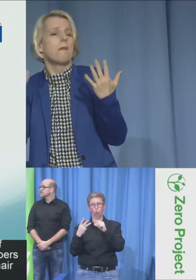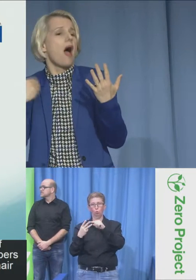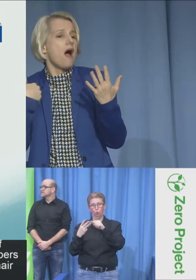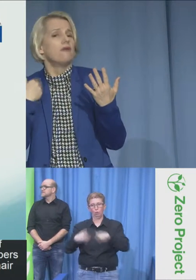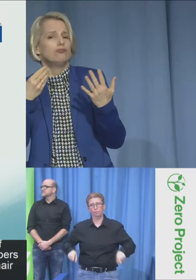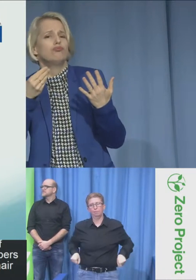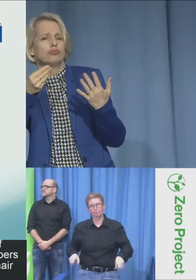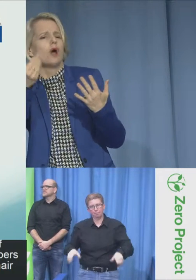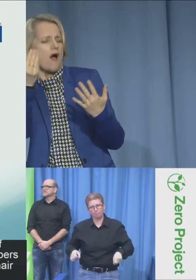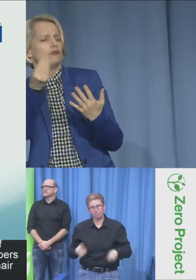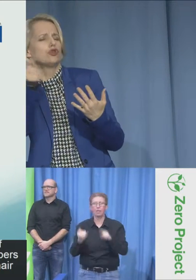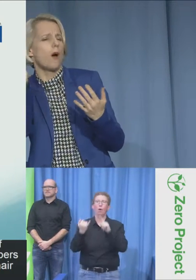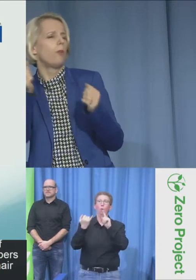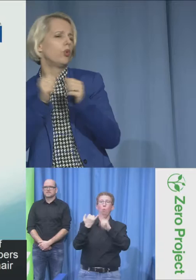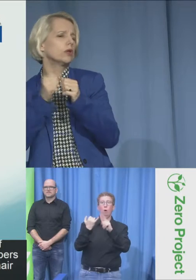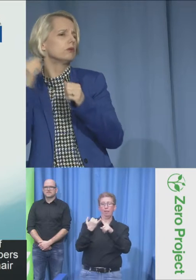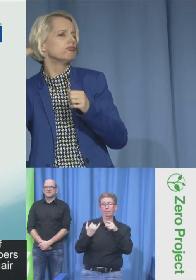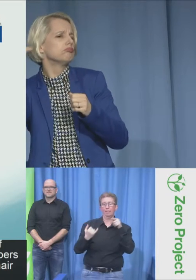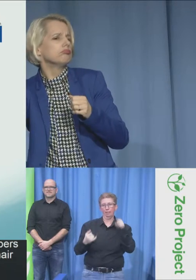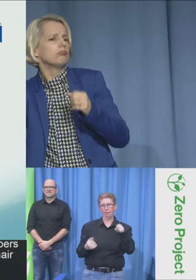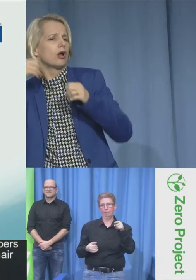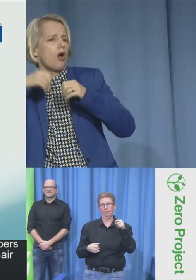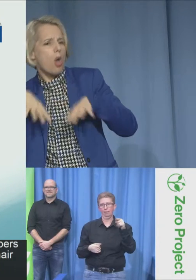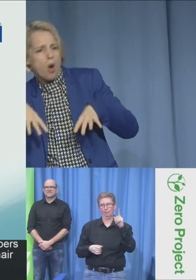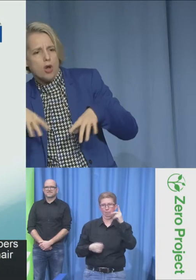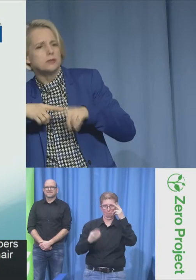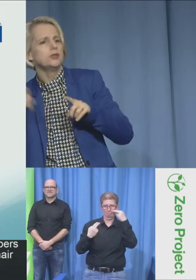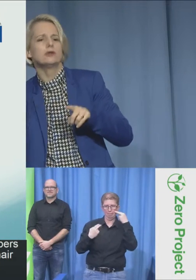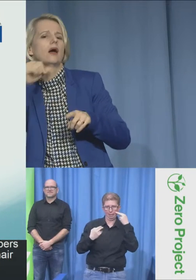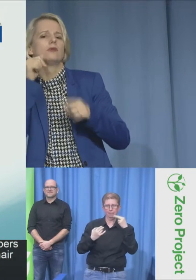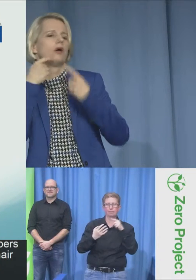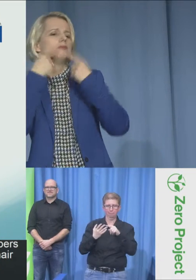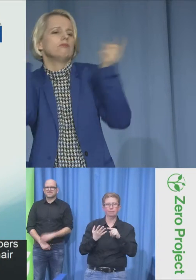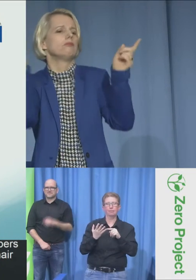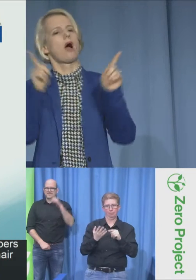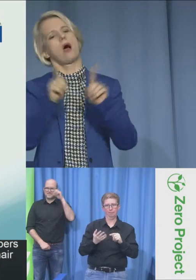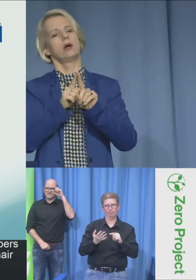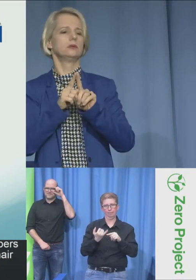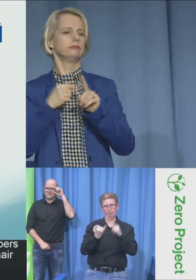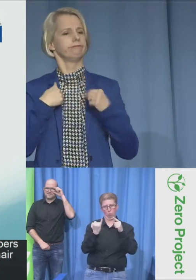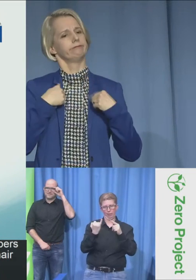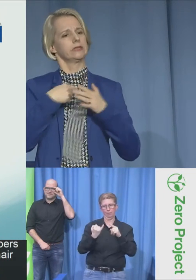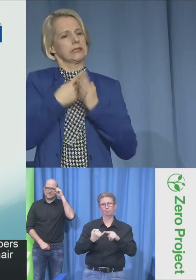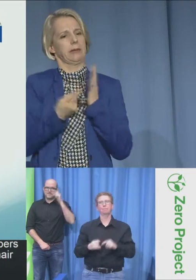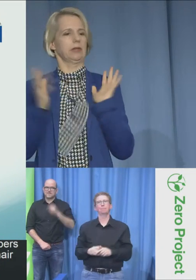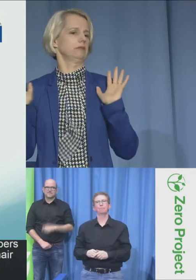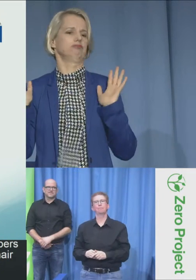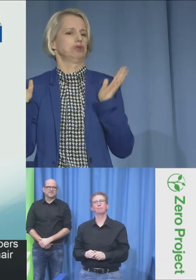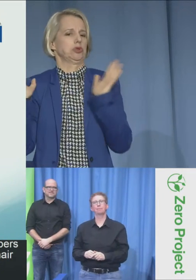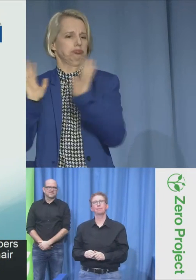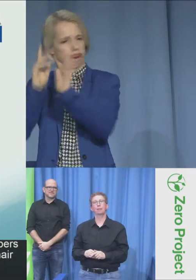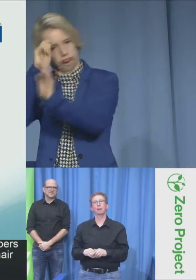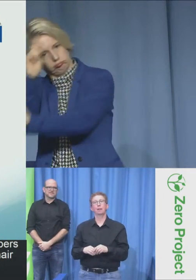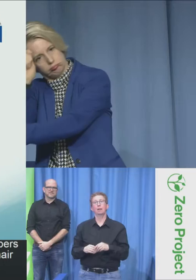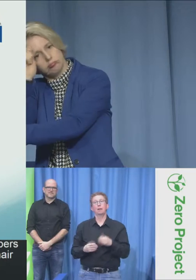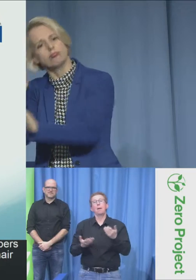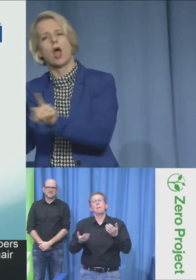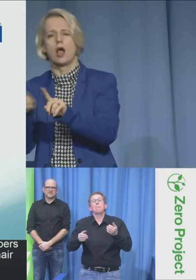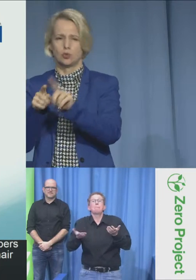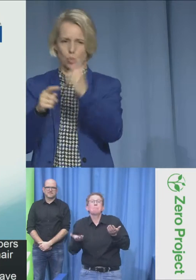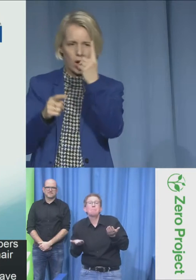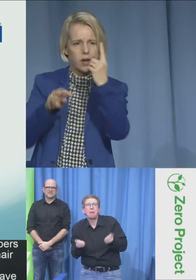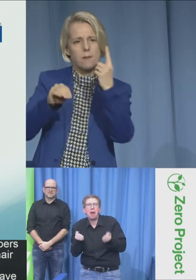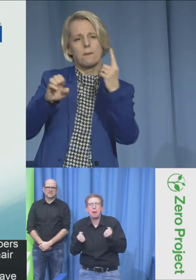go along with that. There might be others who have a mild hearing loss, but they don't